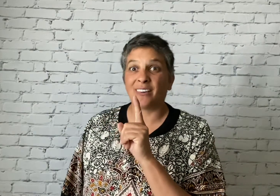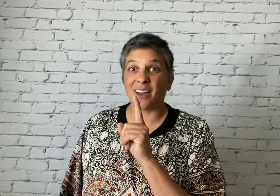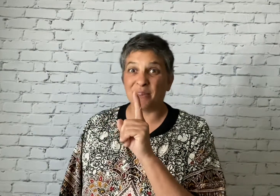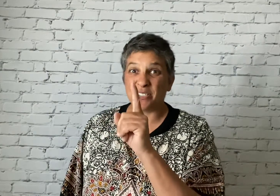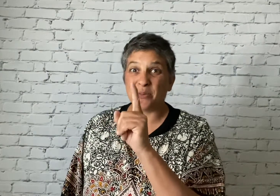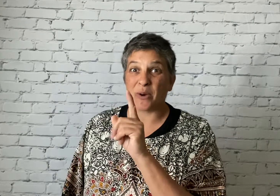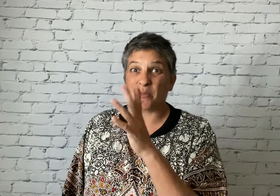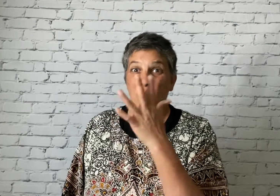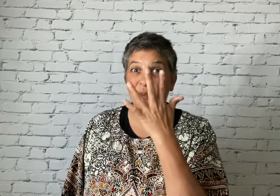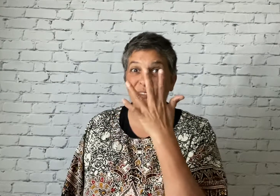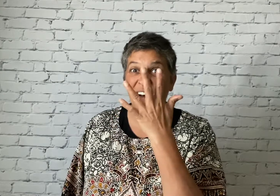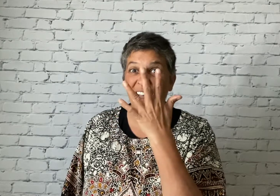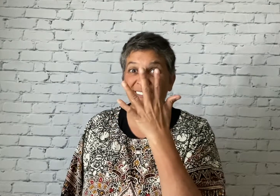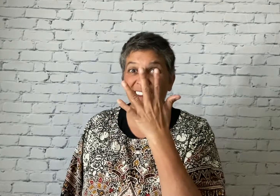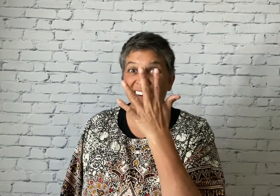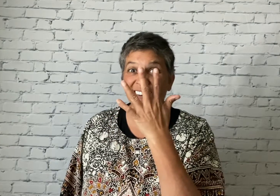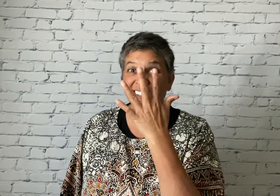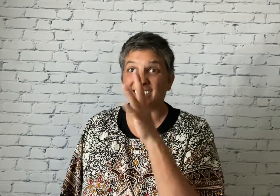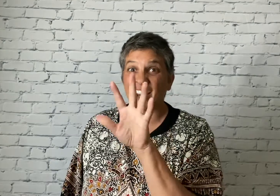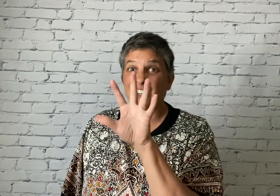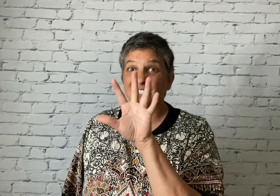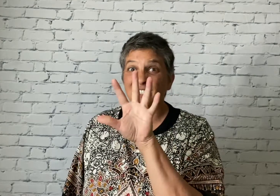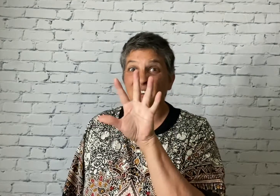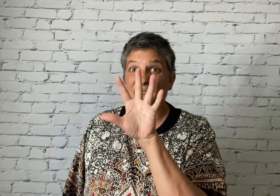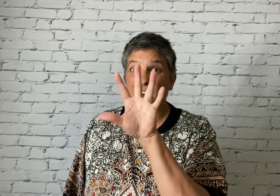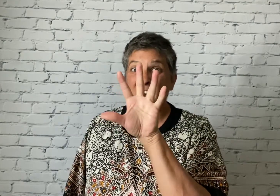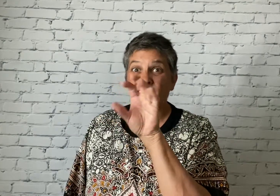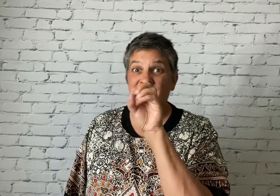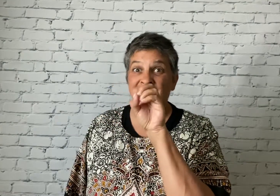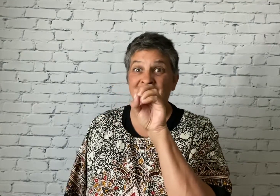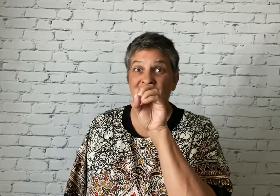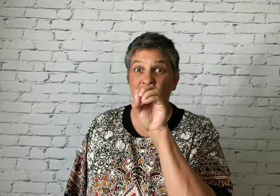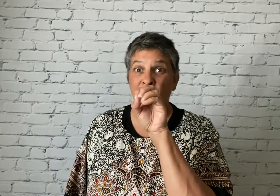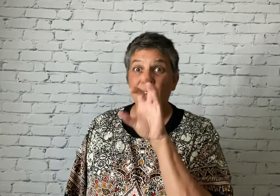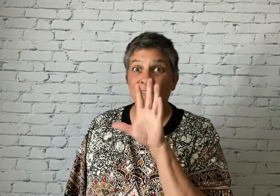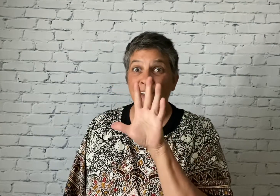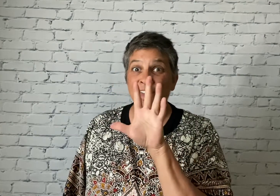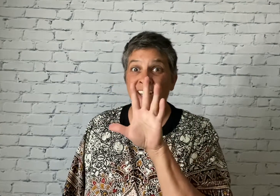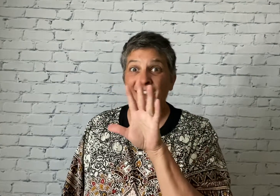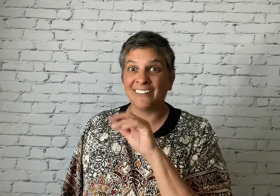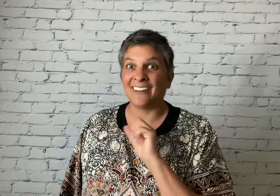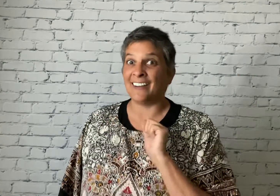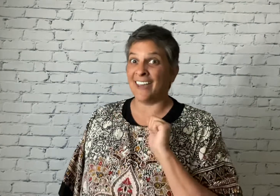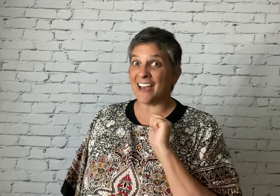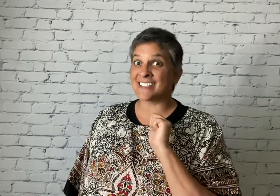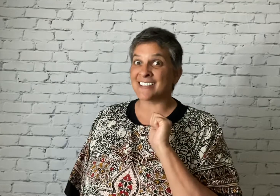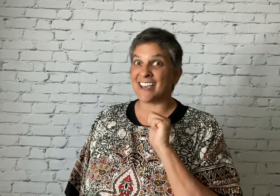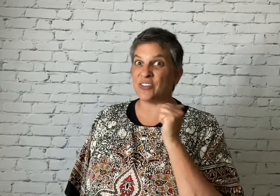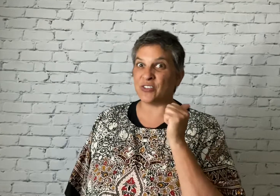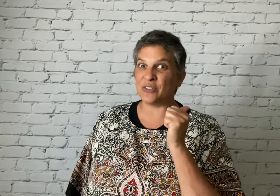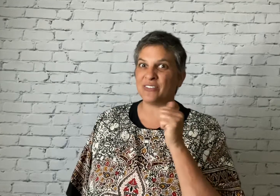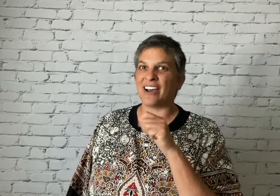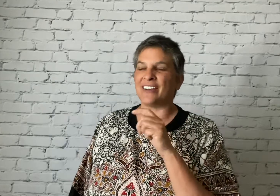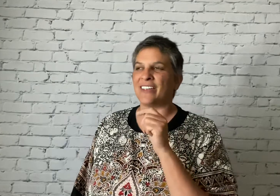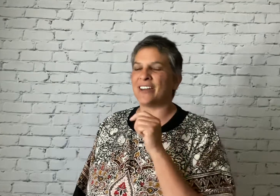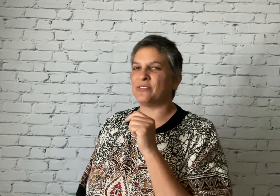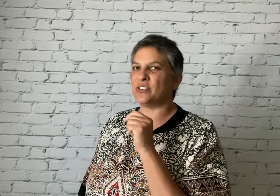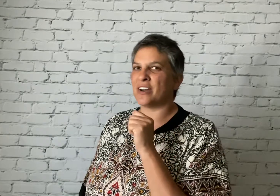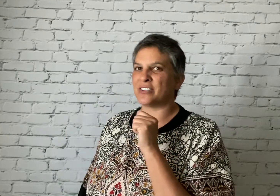And do one more with five fingers, because I just turned five, zero, 50. Yes, in June, at the end of June, I just